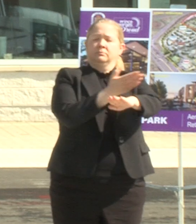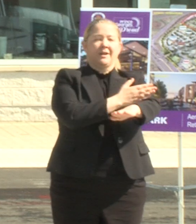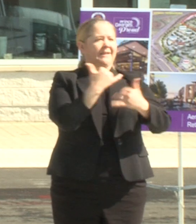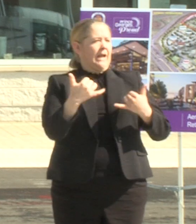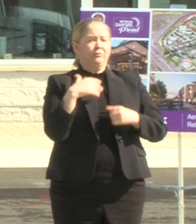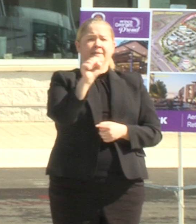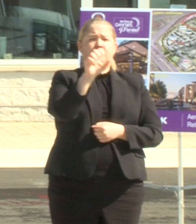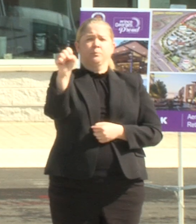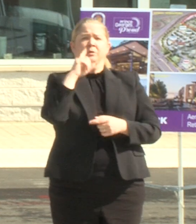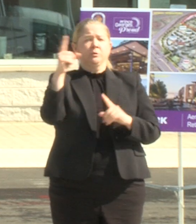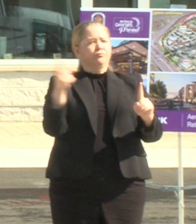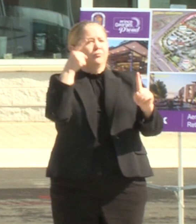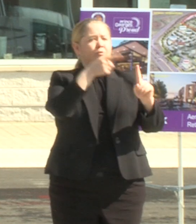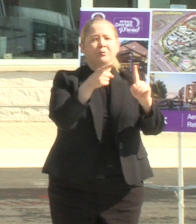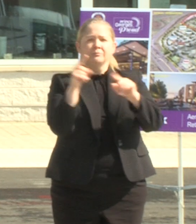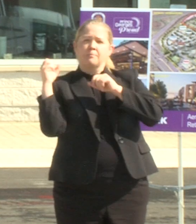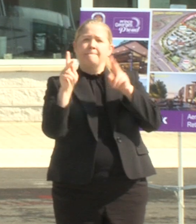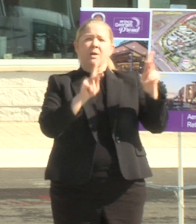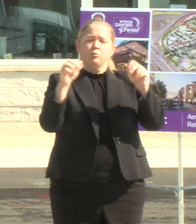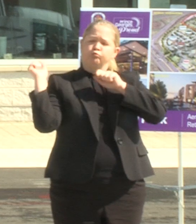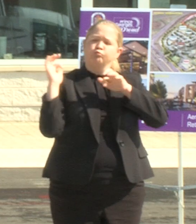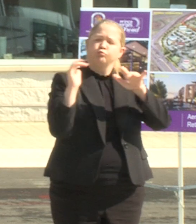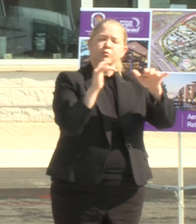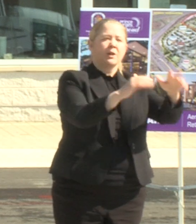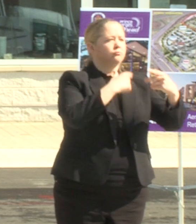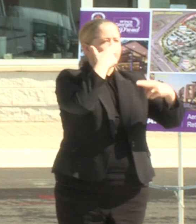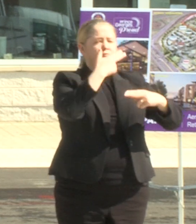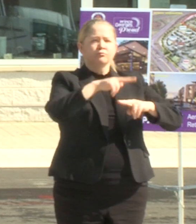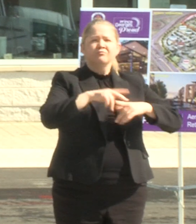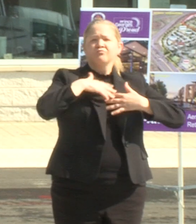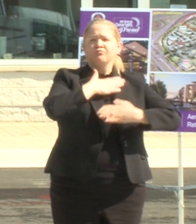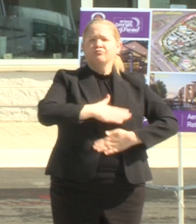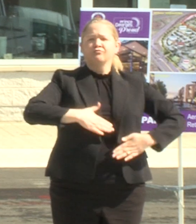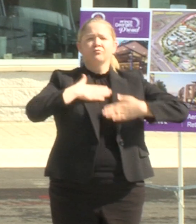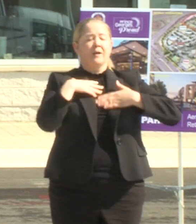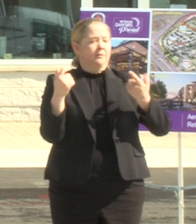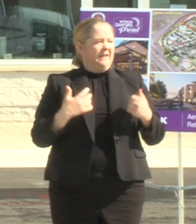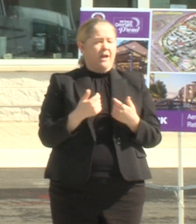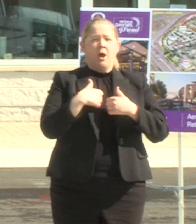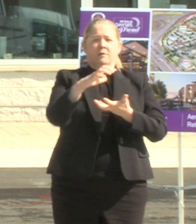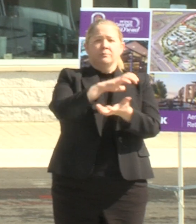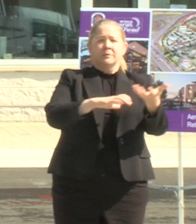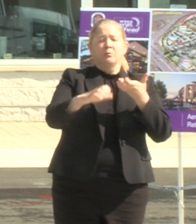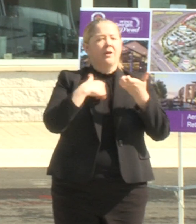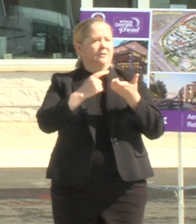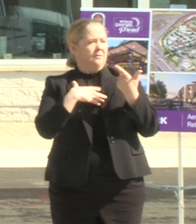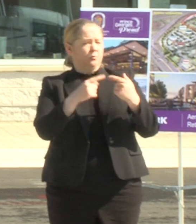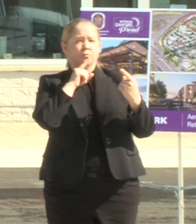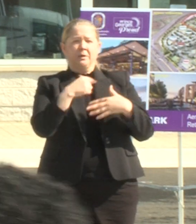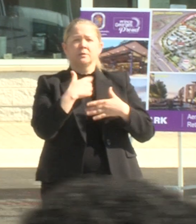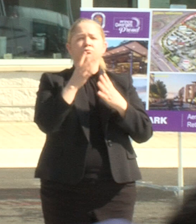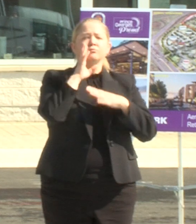destination rich with amenities this mixed-use transit oriented development includes highly desirable restaurants